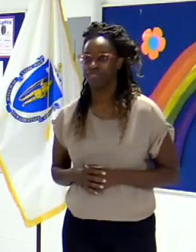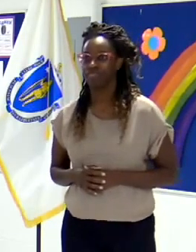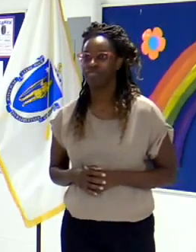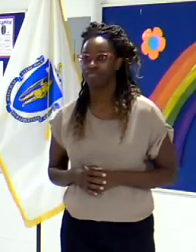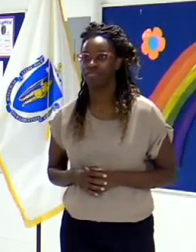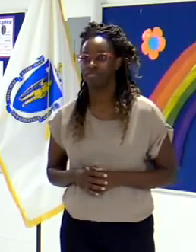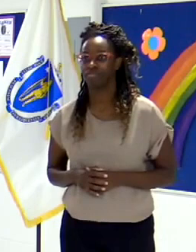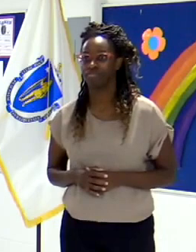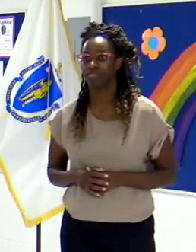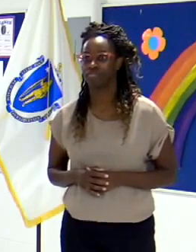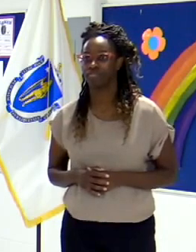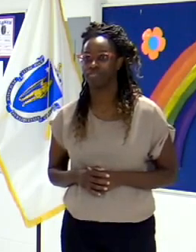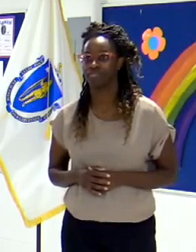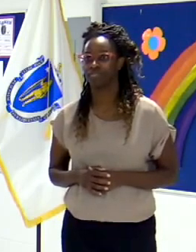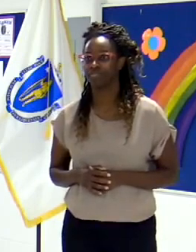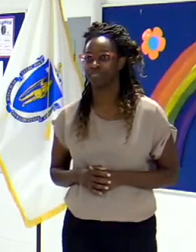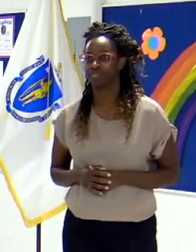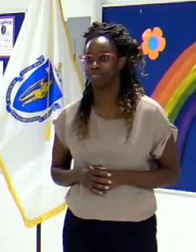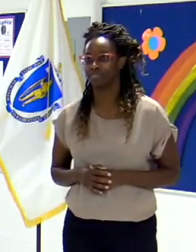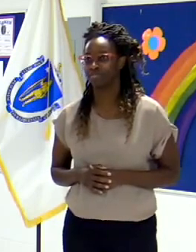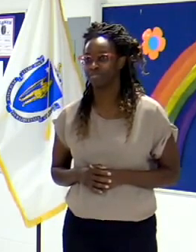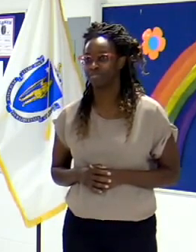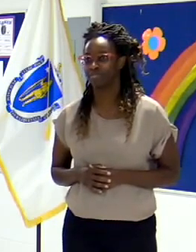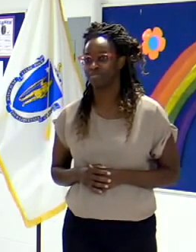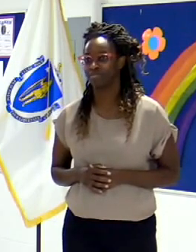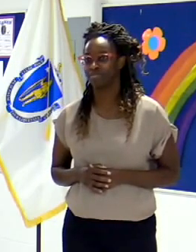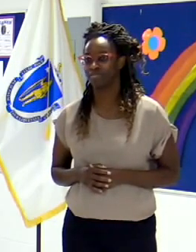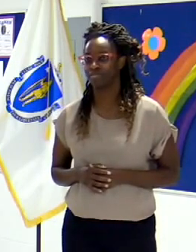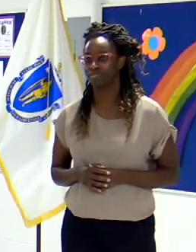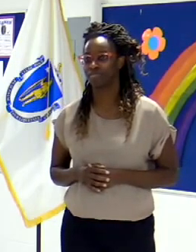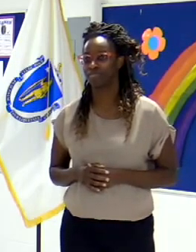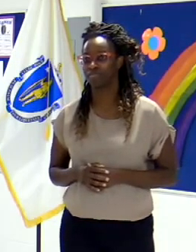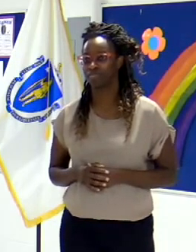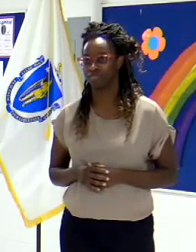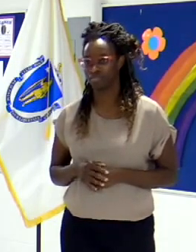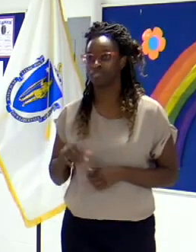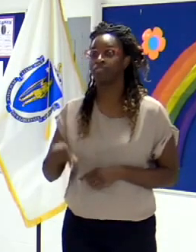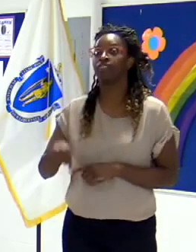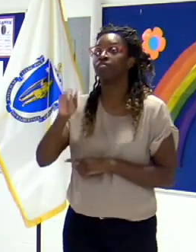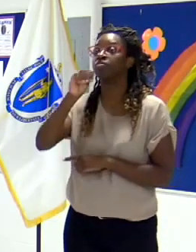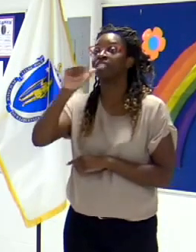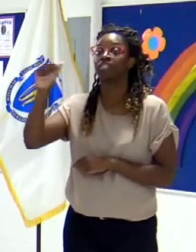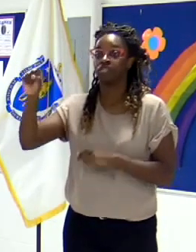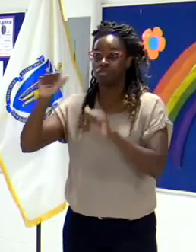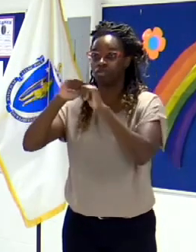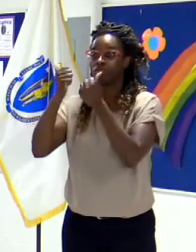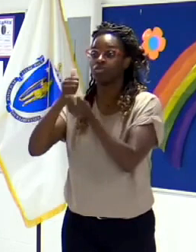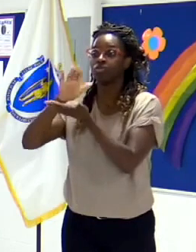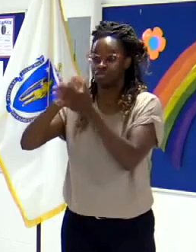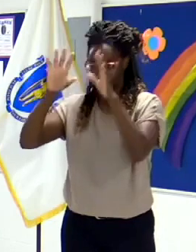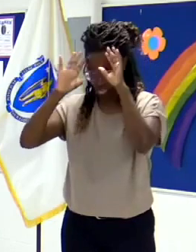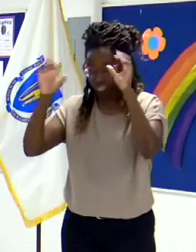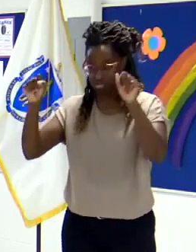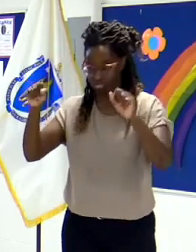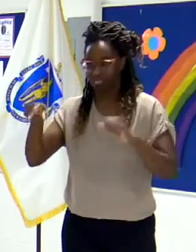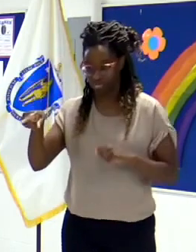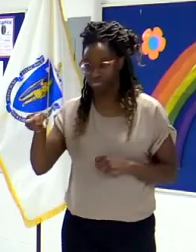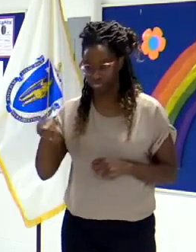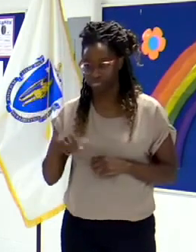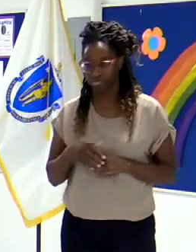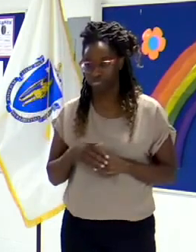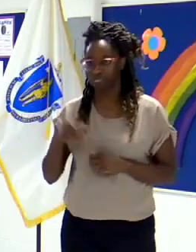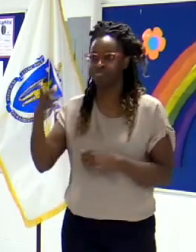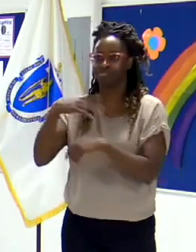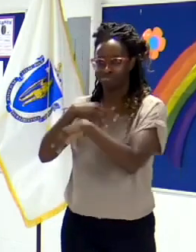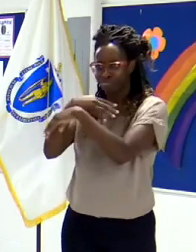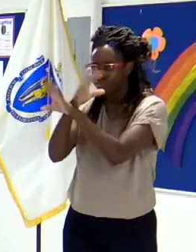have the opportunity to the microphone to thank the Mass Association of School Superintendents and the roundtables they support and all